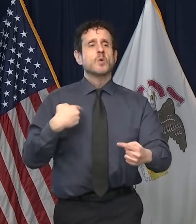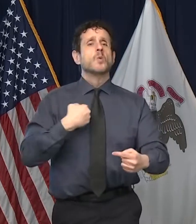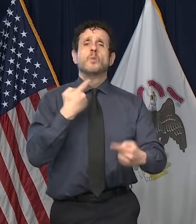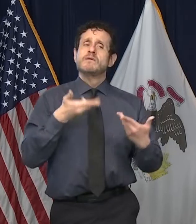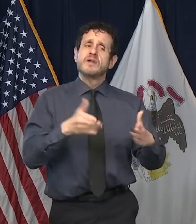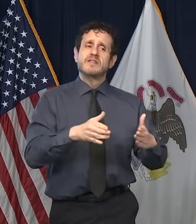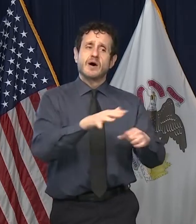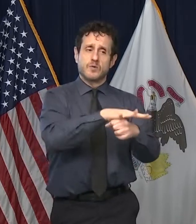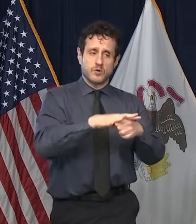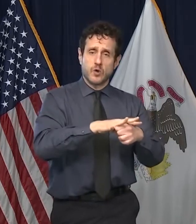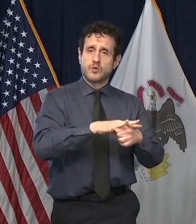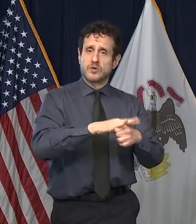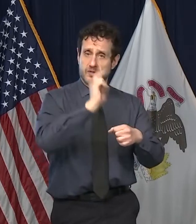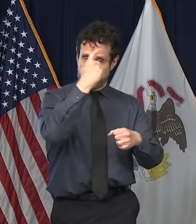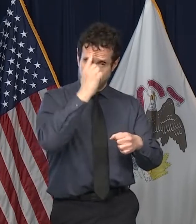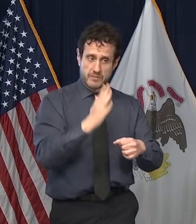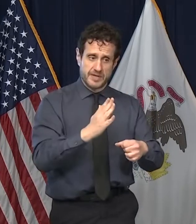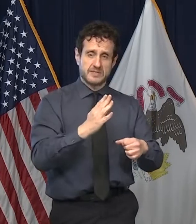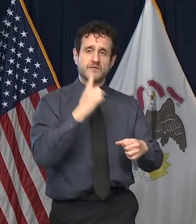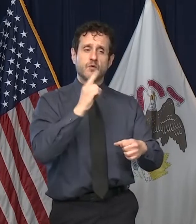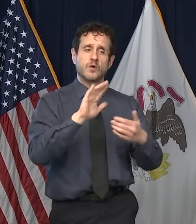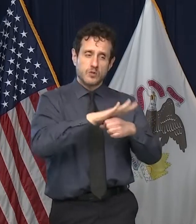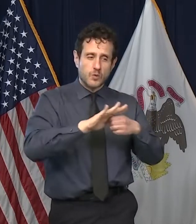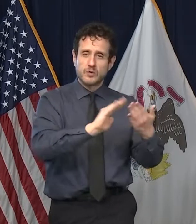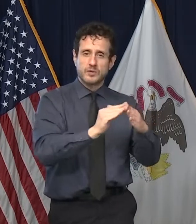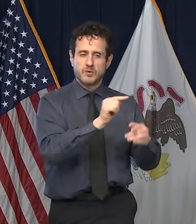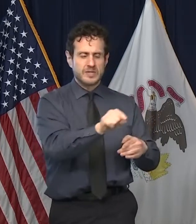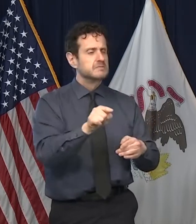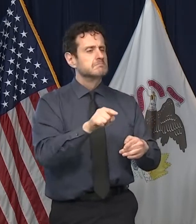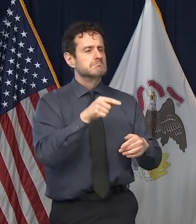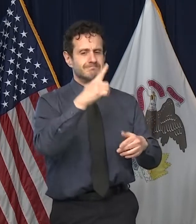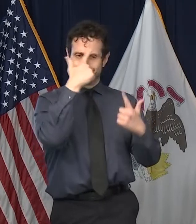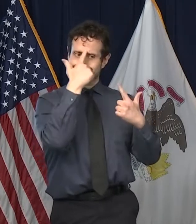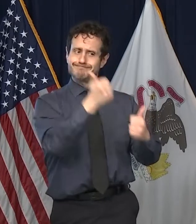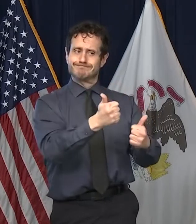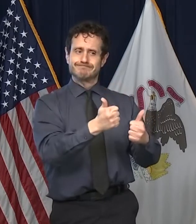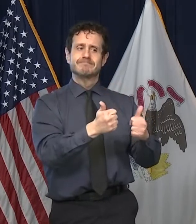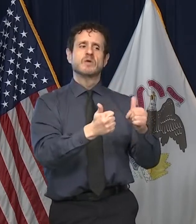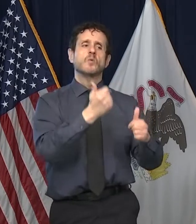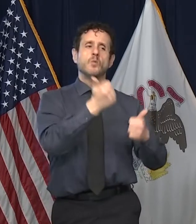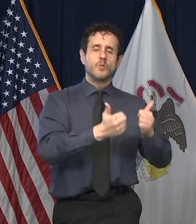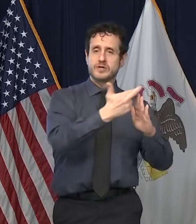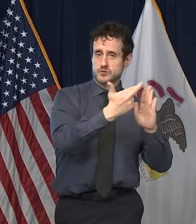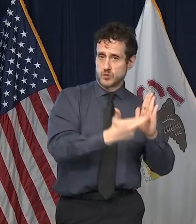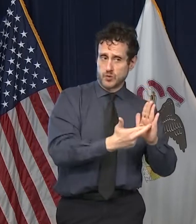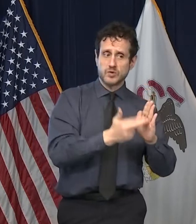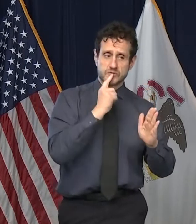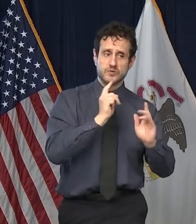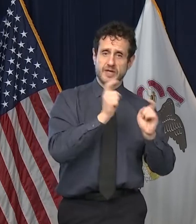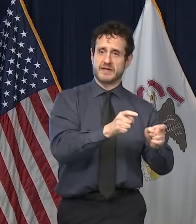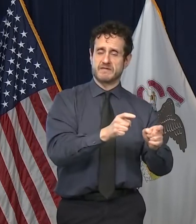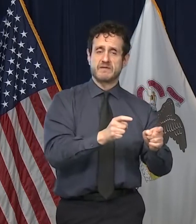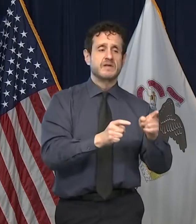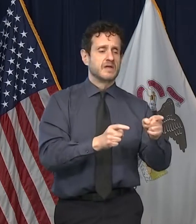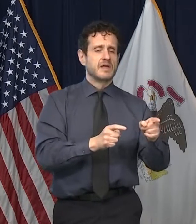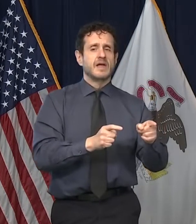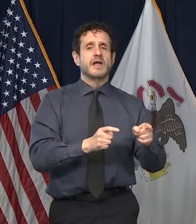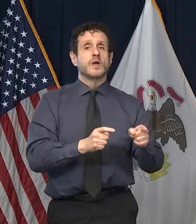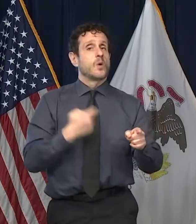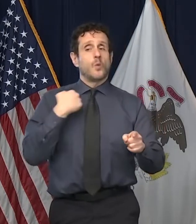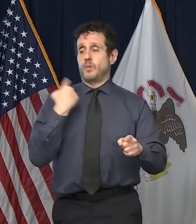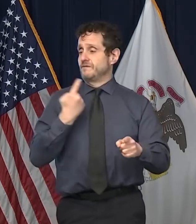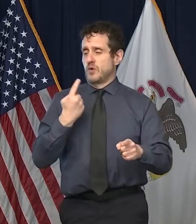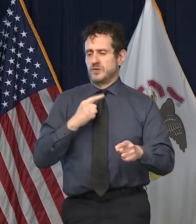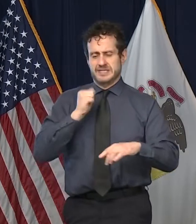mitigations and enforcement, and we've only imposed certain select mitigations at the state level on a